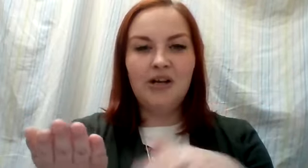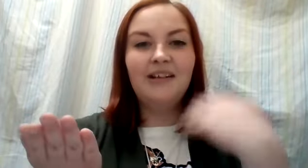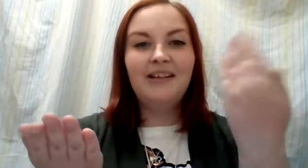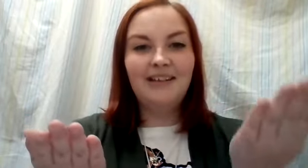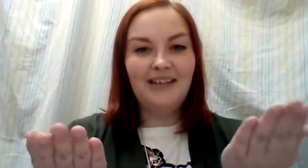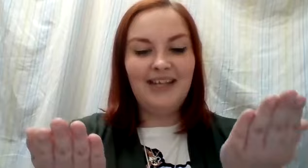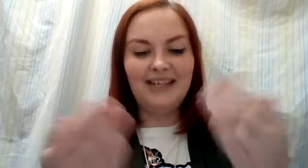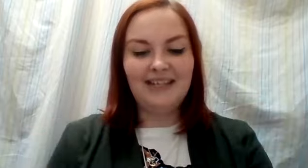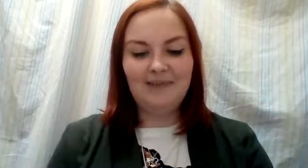-ket.